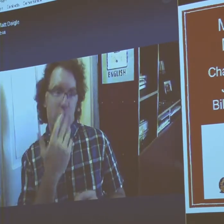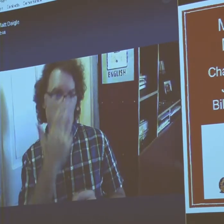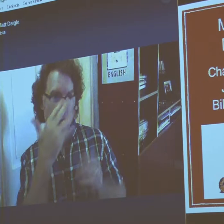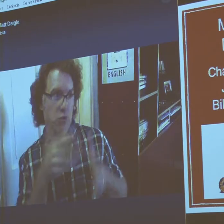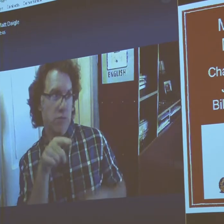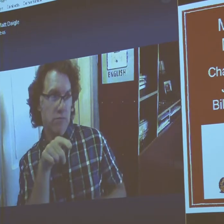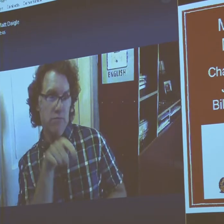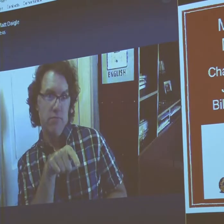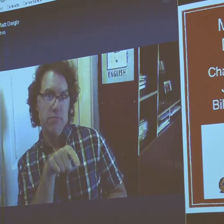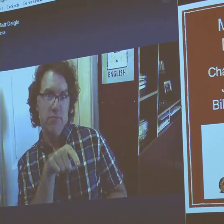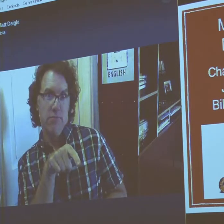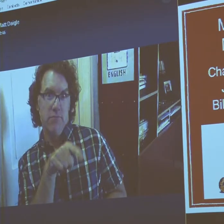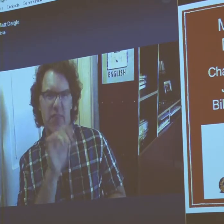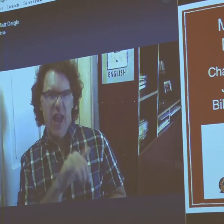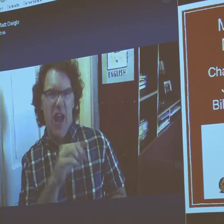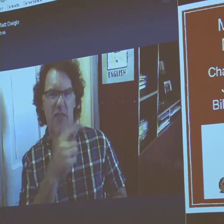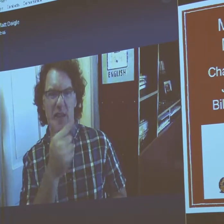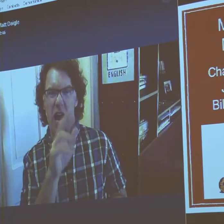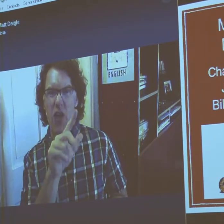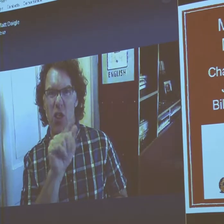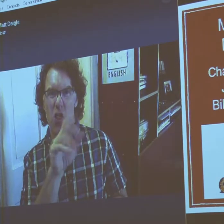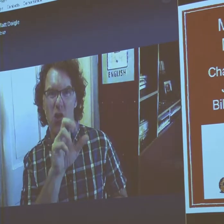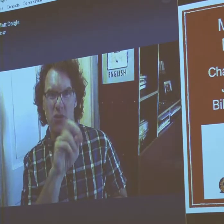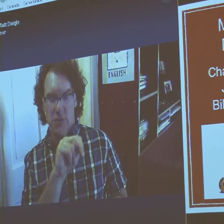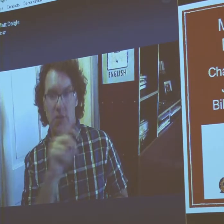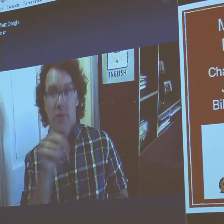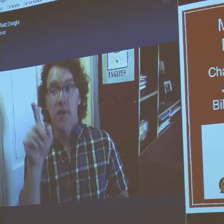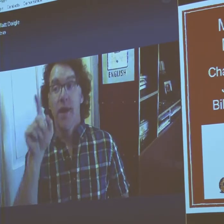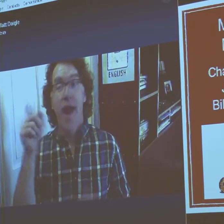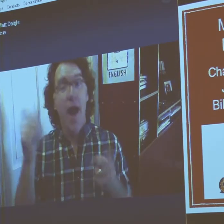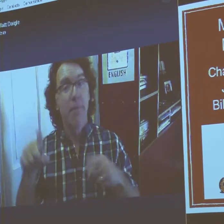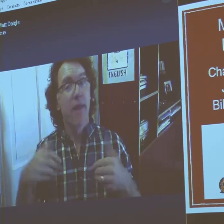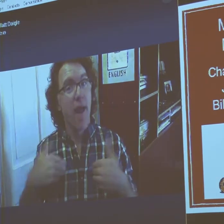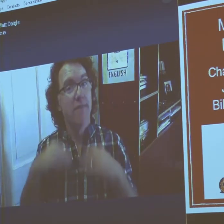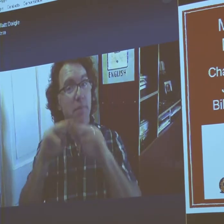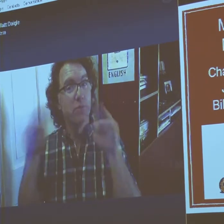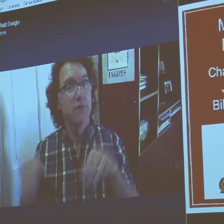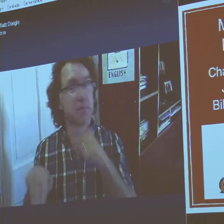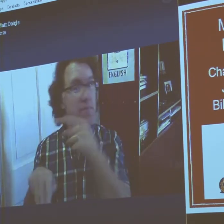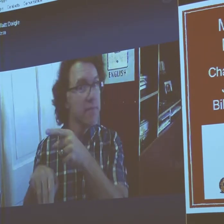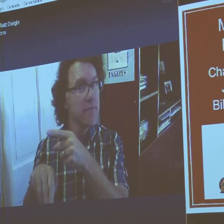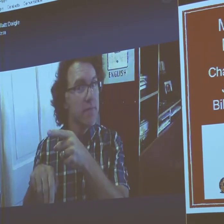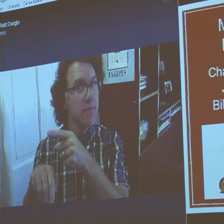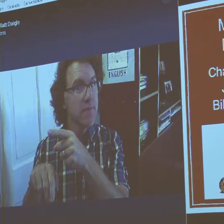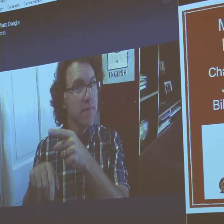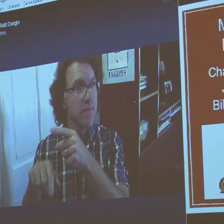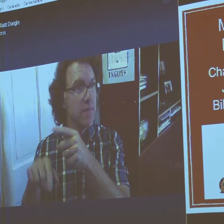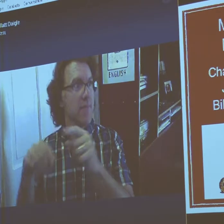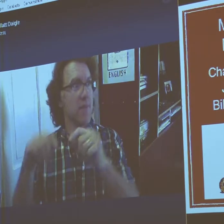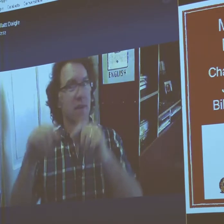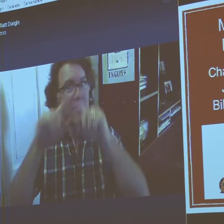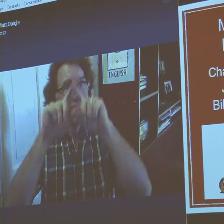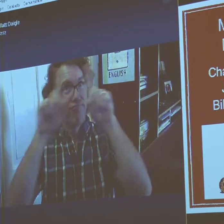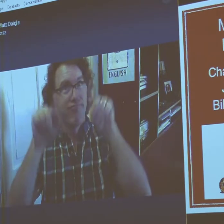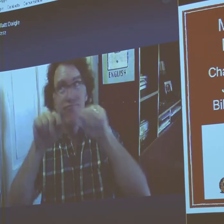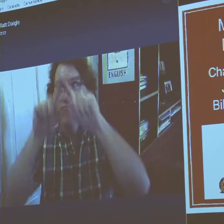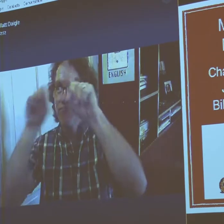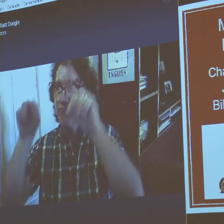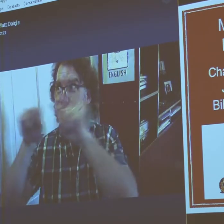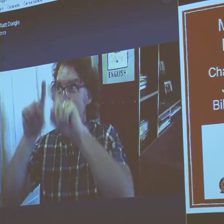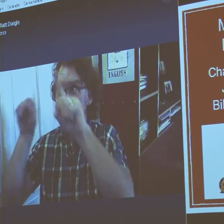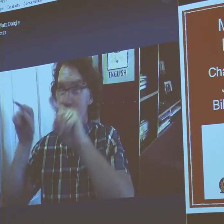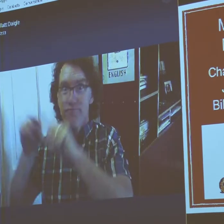knew of these cartoons. Knew that I was very fond of Gary Larson. And he had an